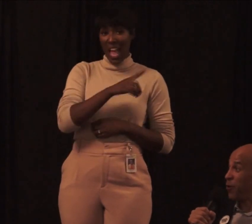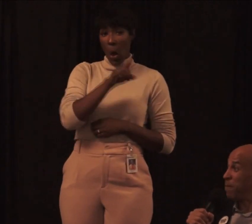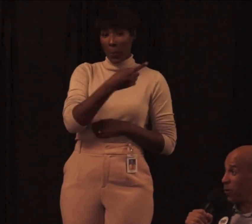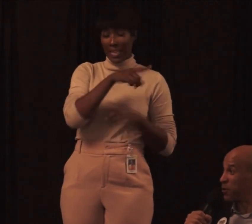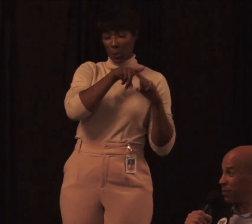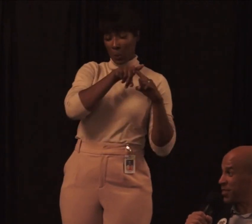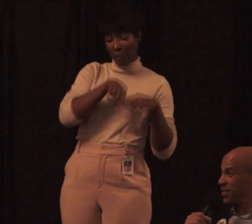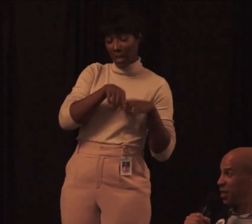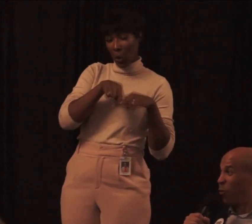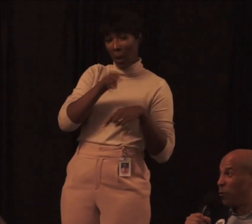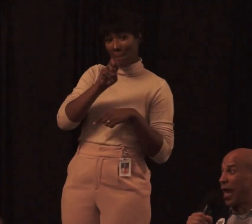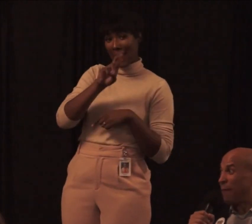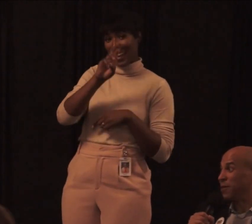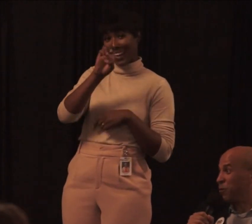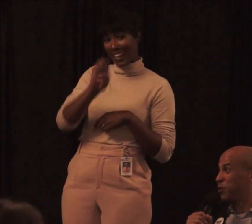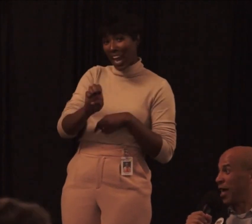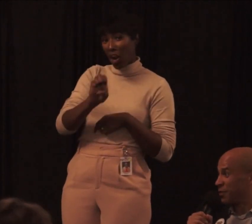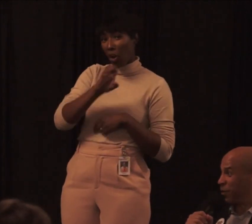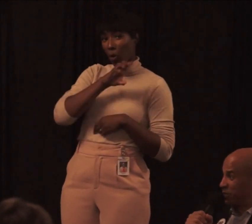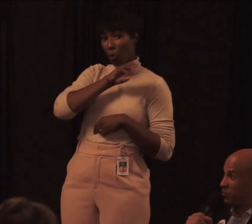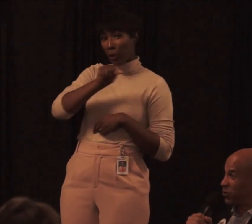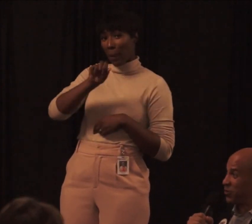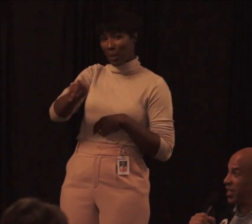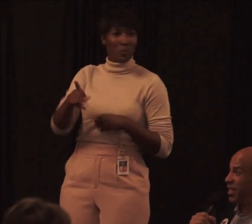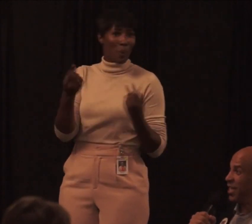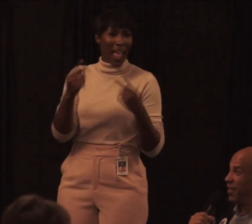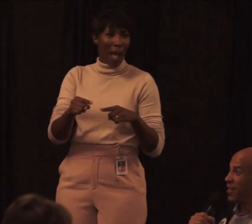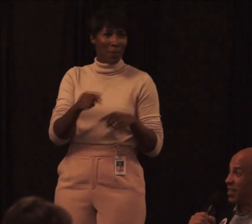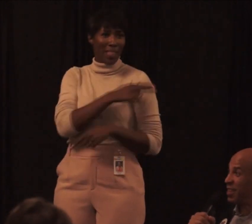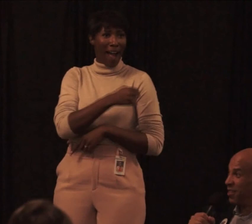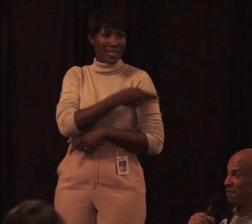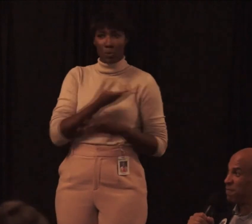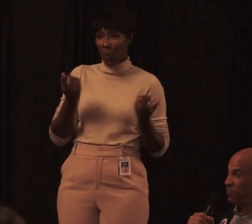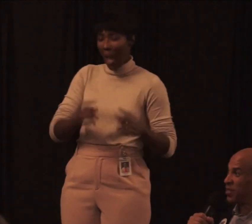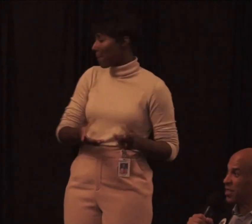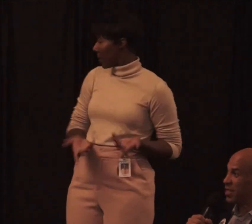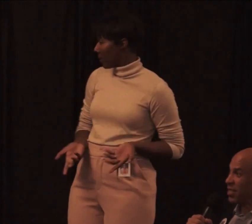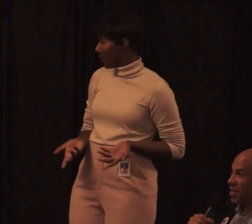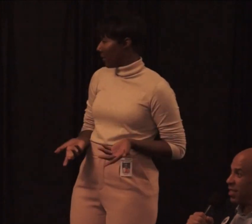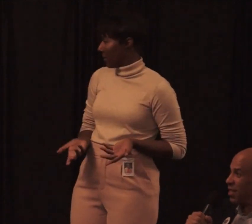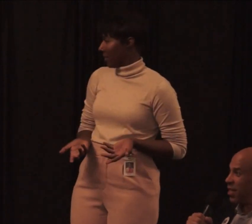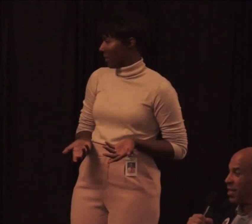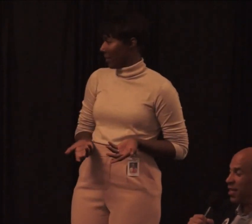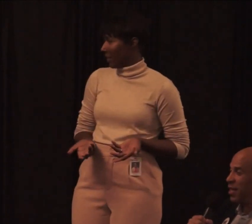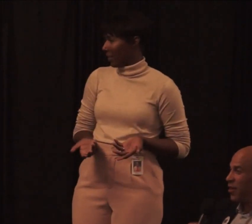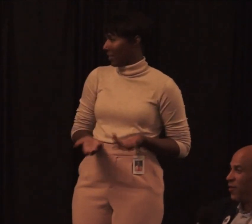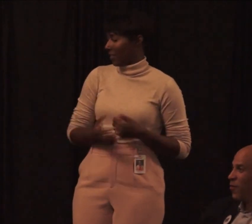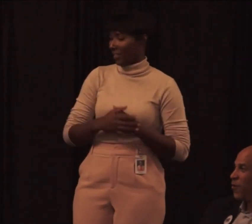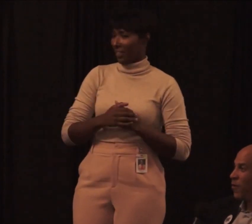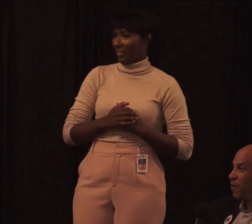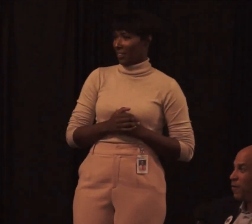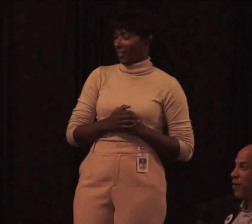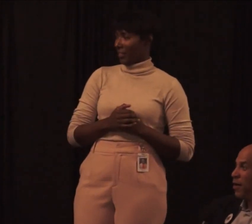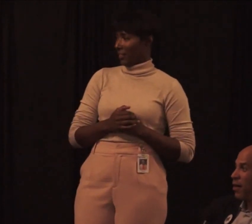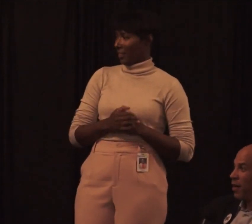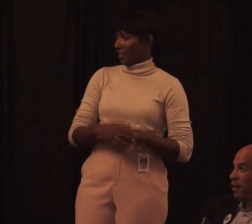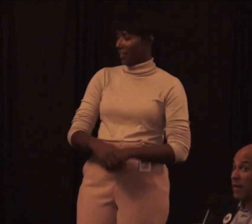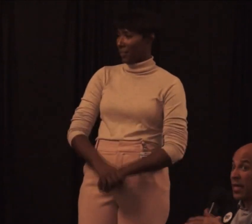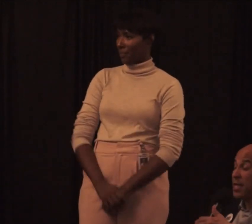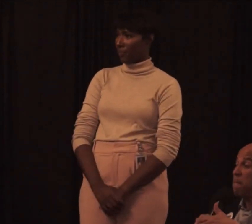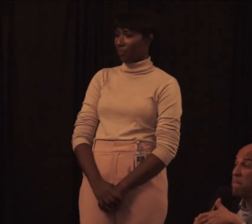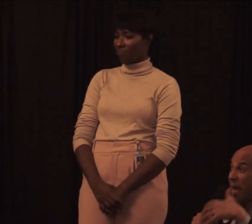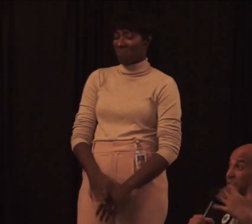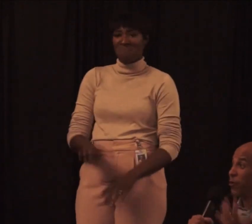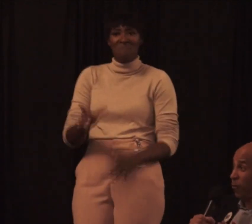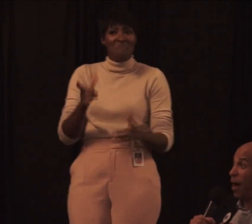Medicare reimbursements, what would happen to most hospitals in New Jersey? They will close, which is happening to our rural Iowa facilities, and that's a problem for